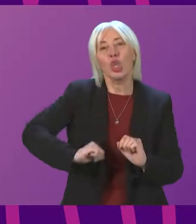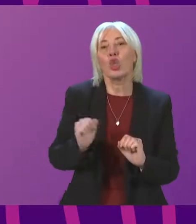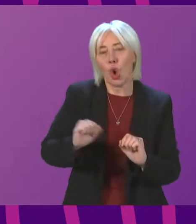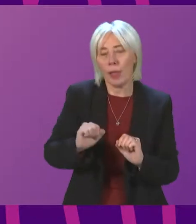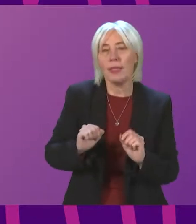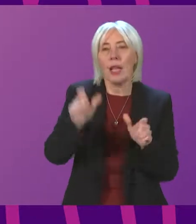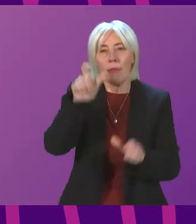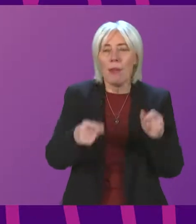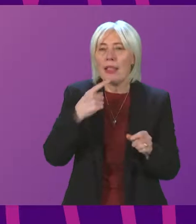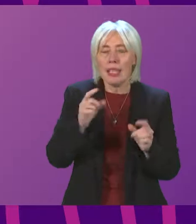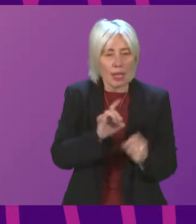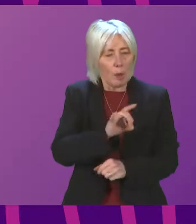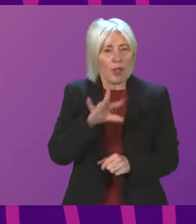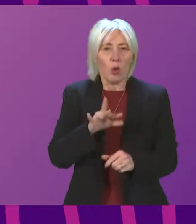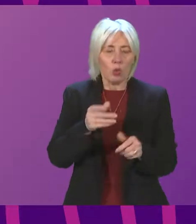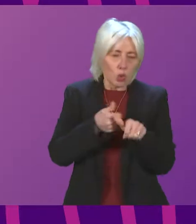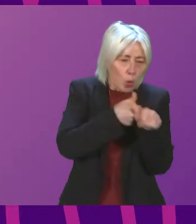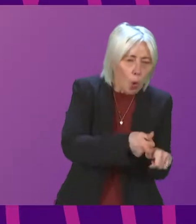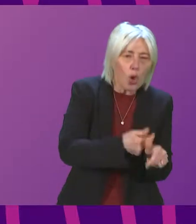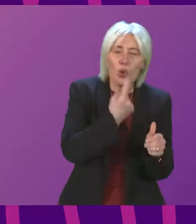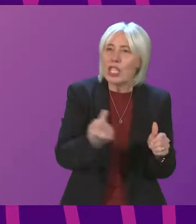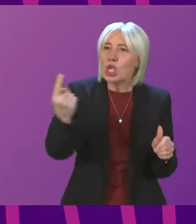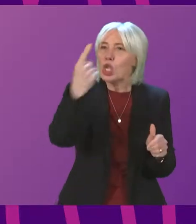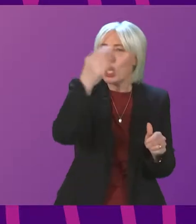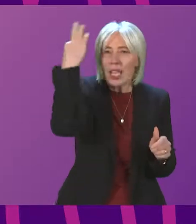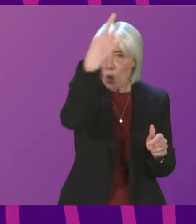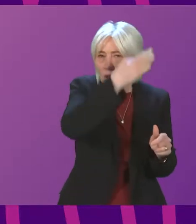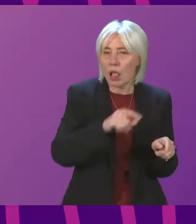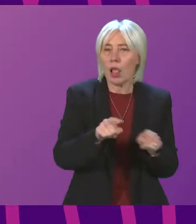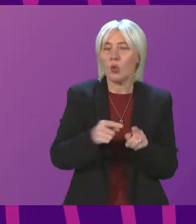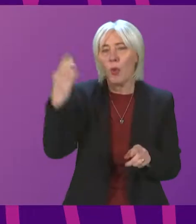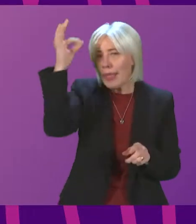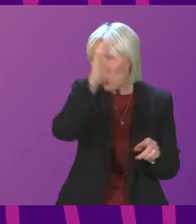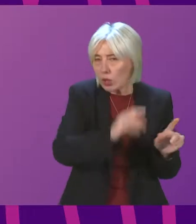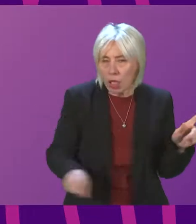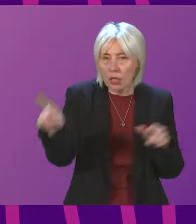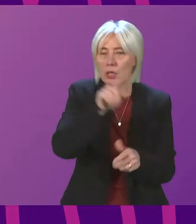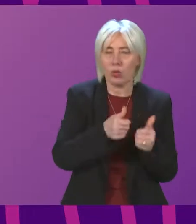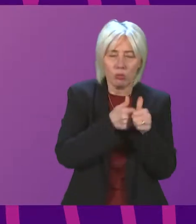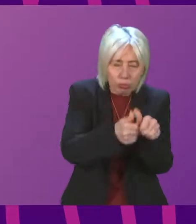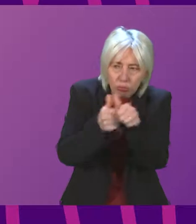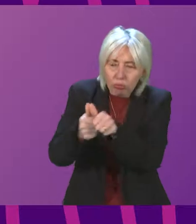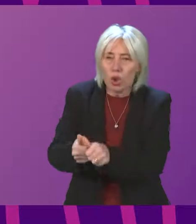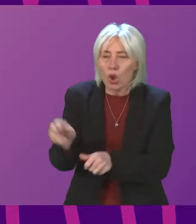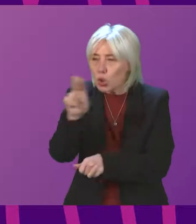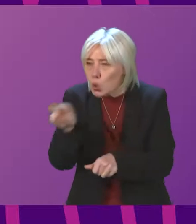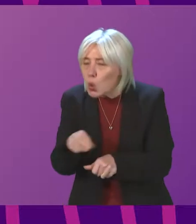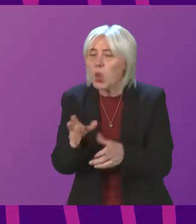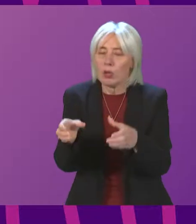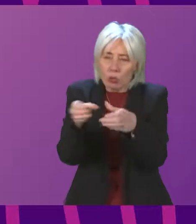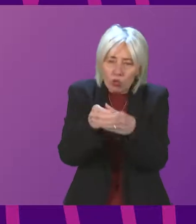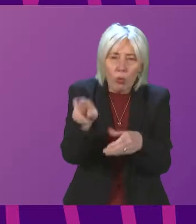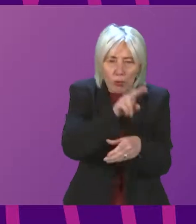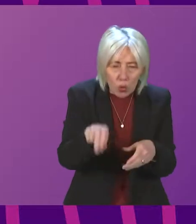continue to provide bespoke support to each local authority and in partnership with local authority officers to individual schools and clusters of schools.